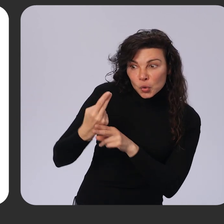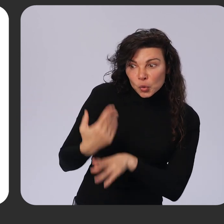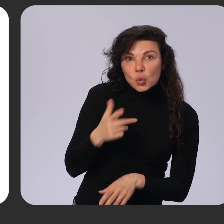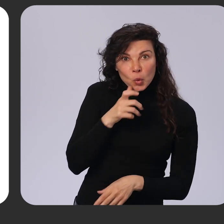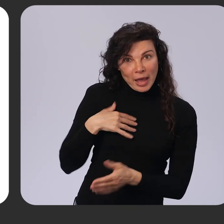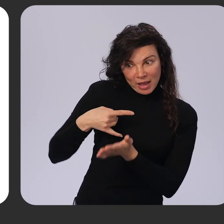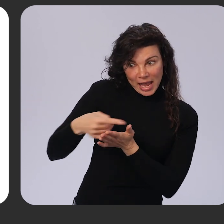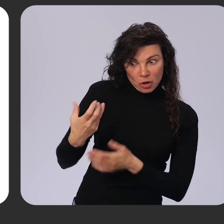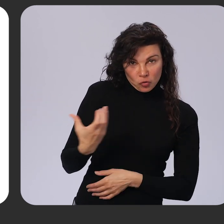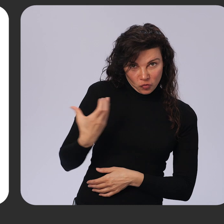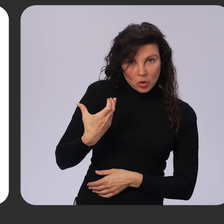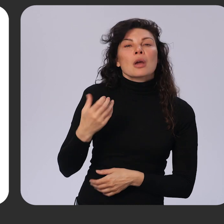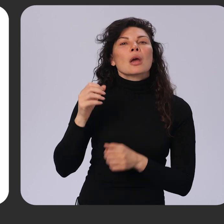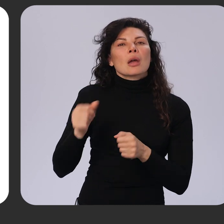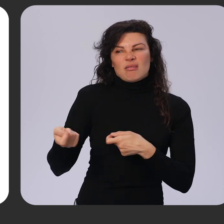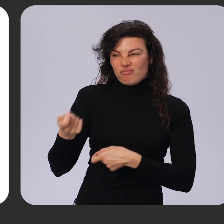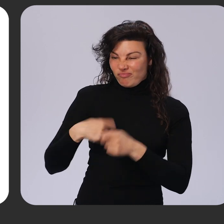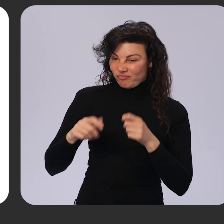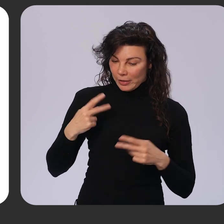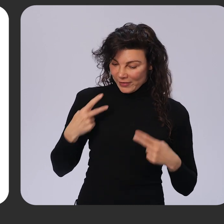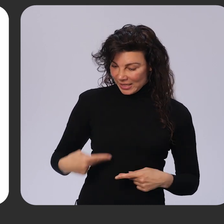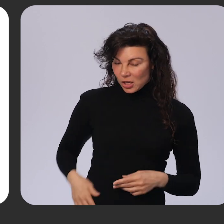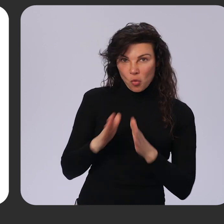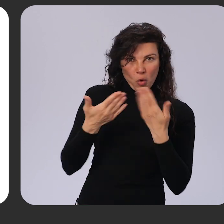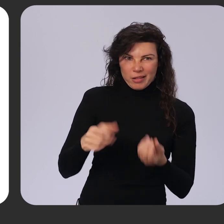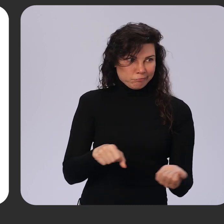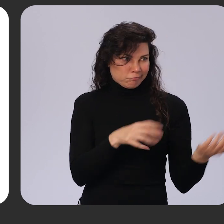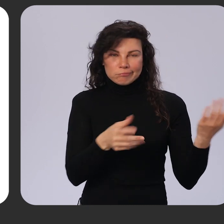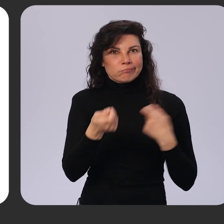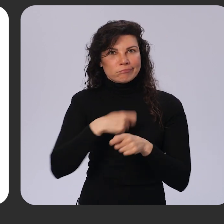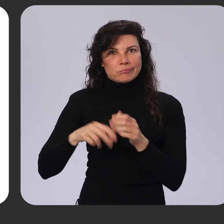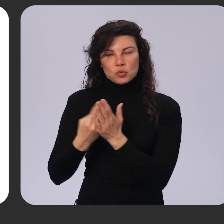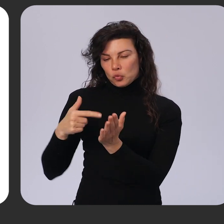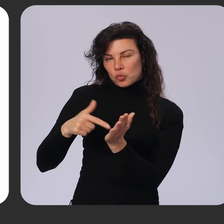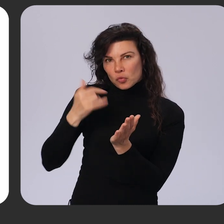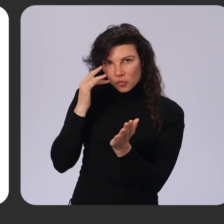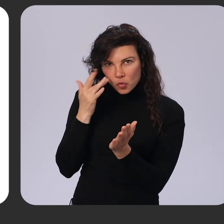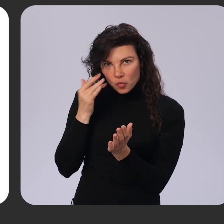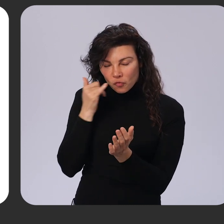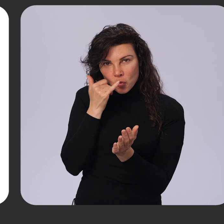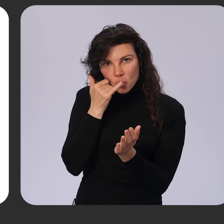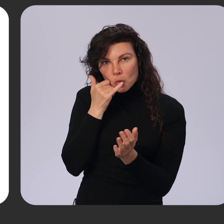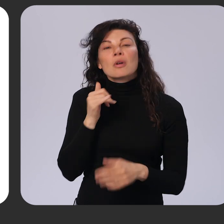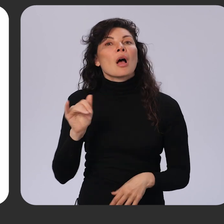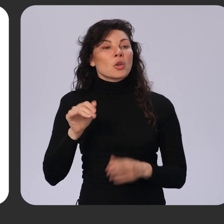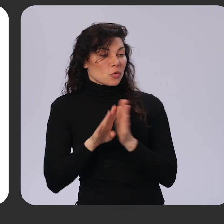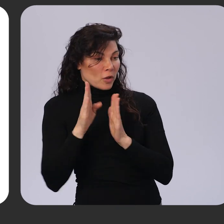device to replace their physical wallet while enabling developers to securely store and provide easy access to